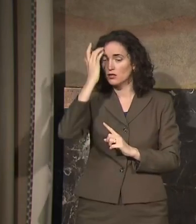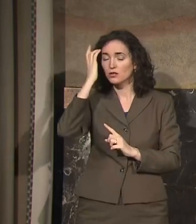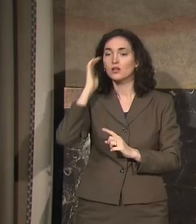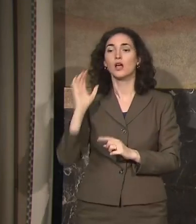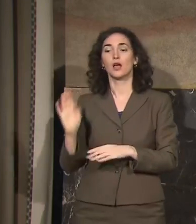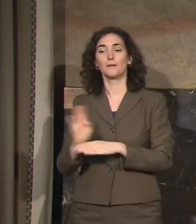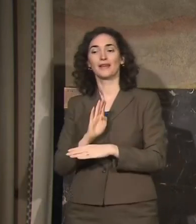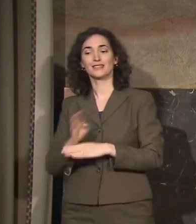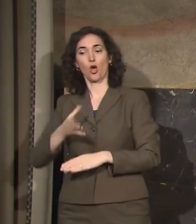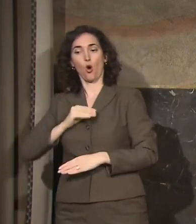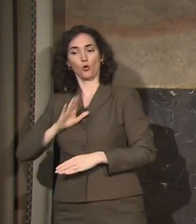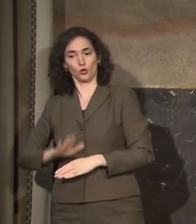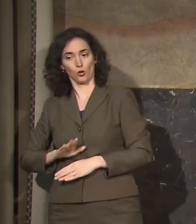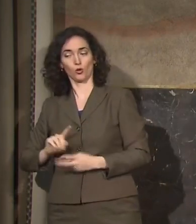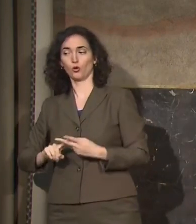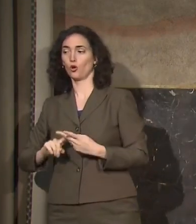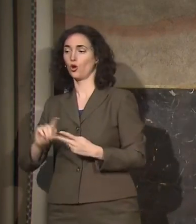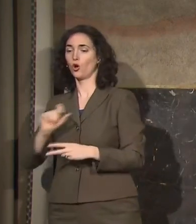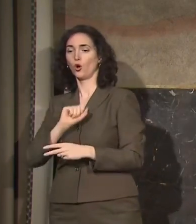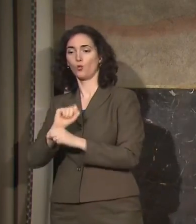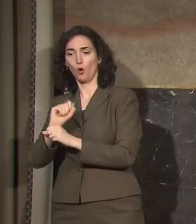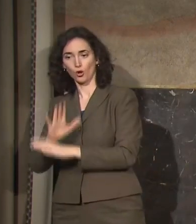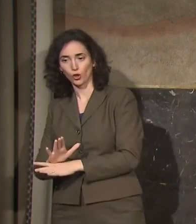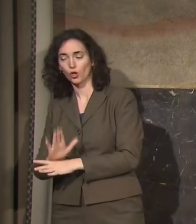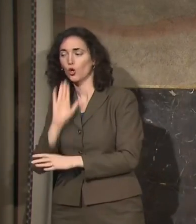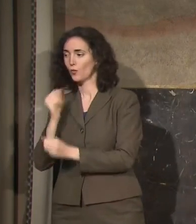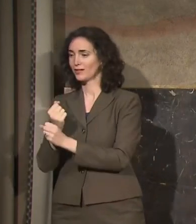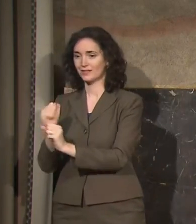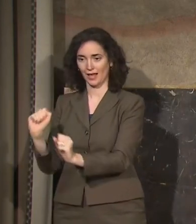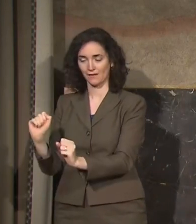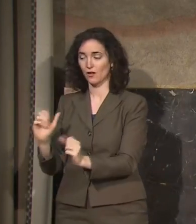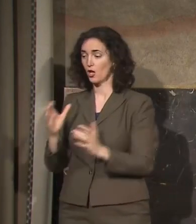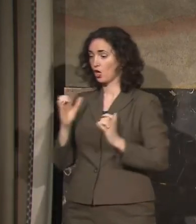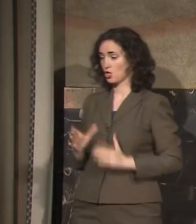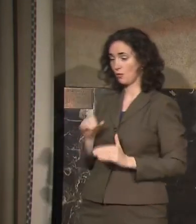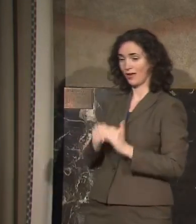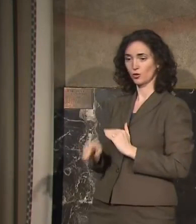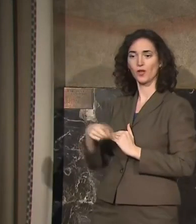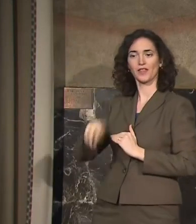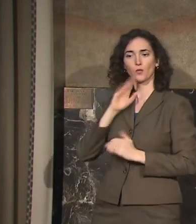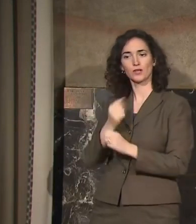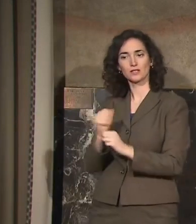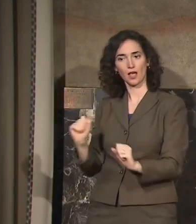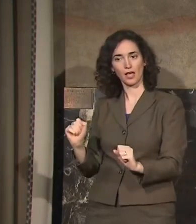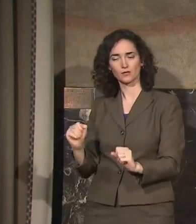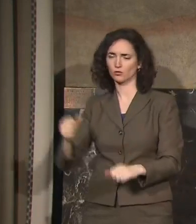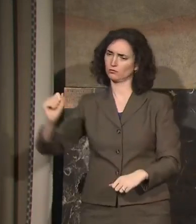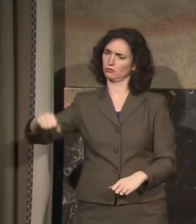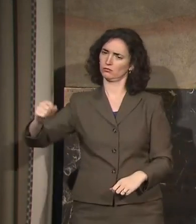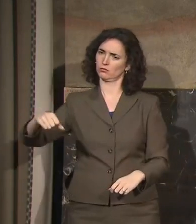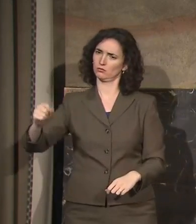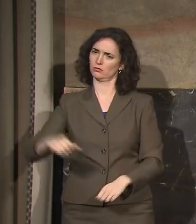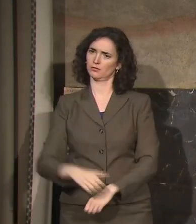his employees, or her employees safe and their customers safe. And so, yeah, absolutely.